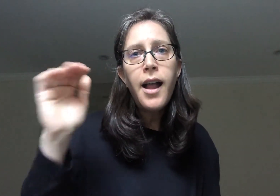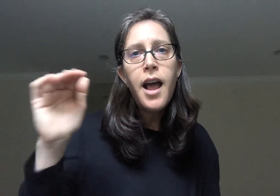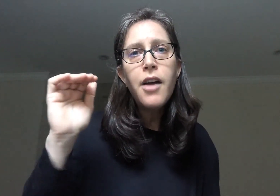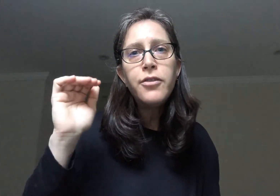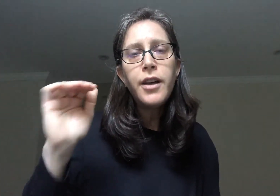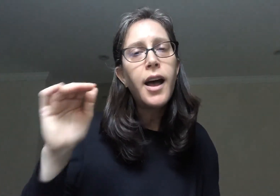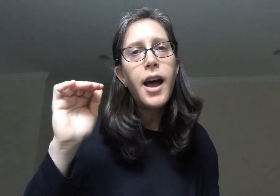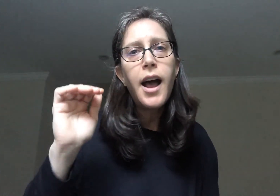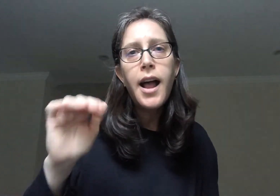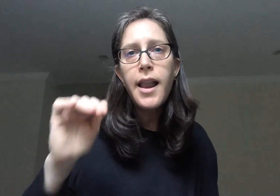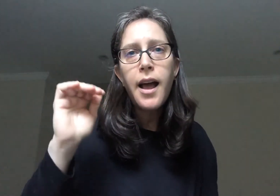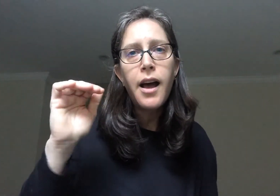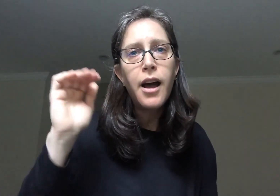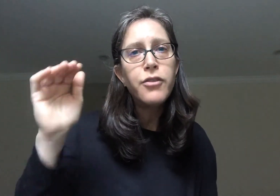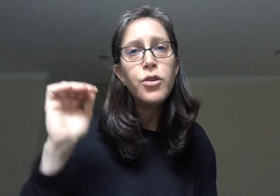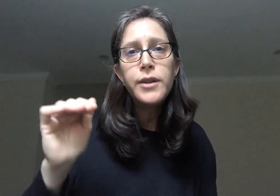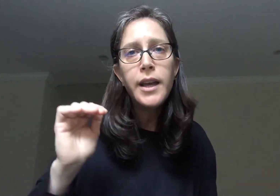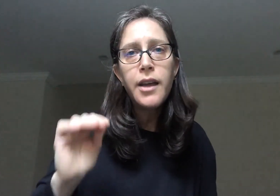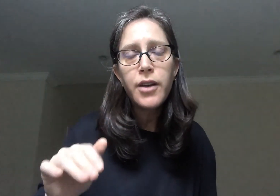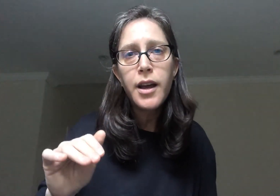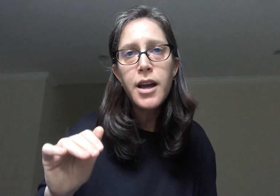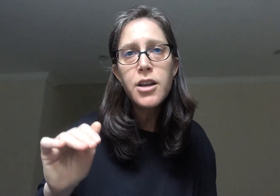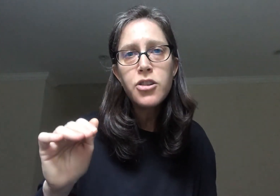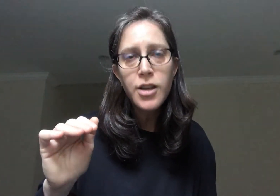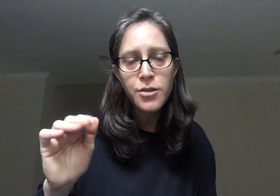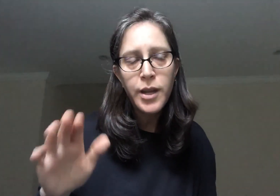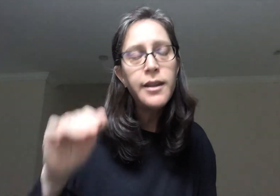Chalav. Chalav. Chalav Udevash. Let's do it.